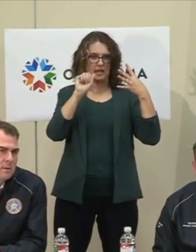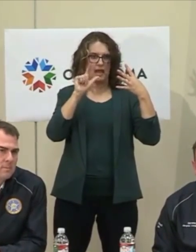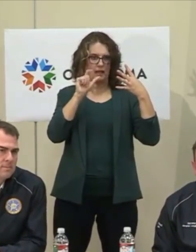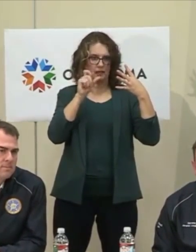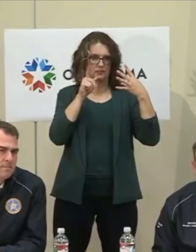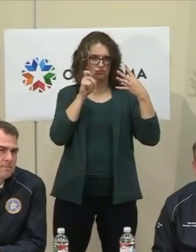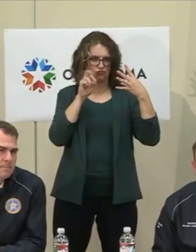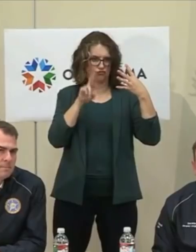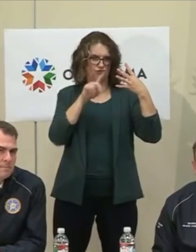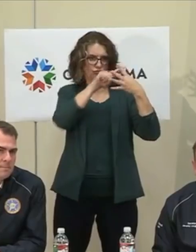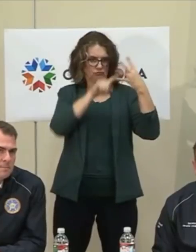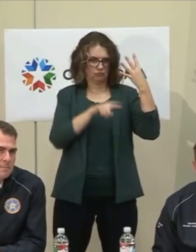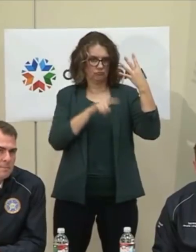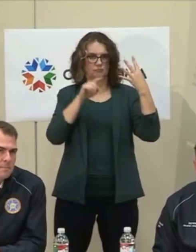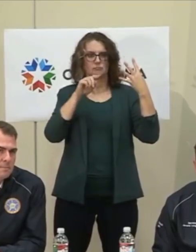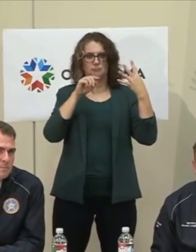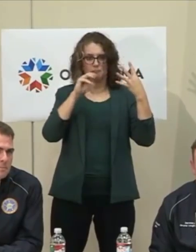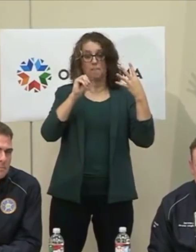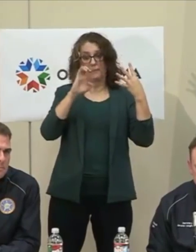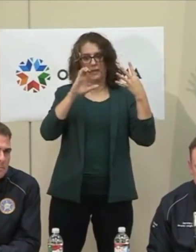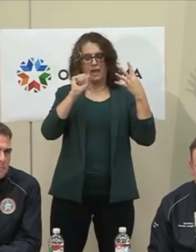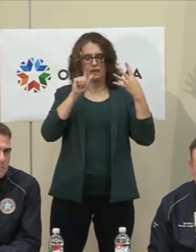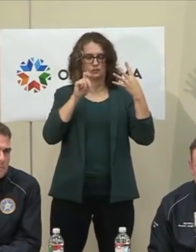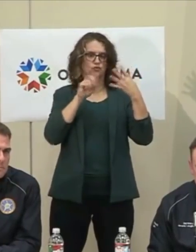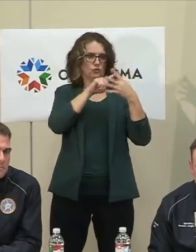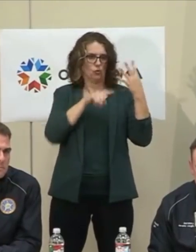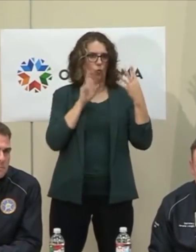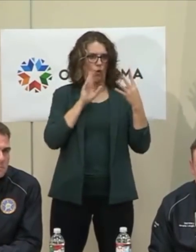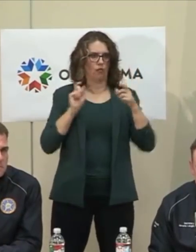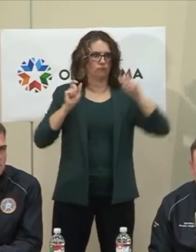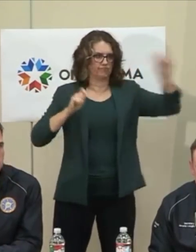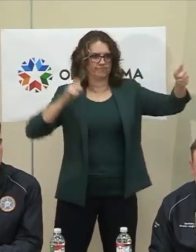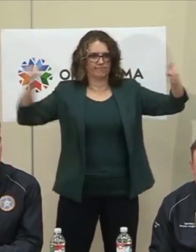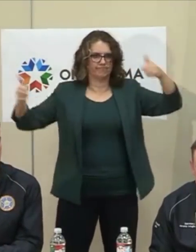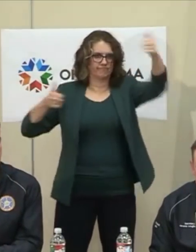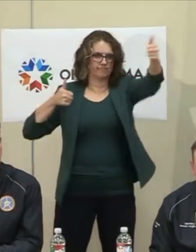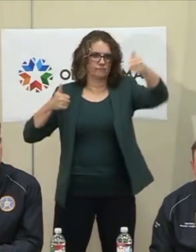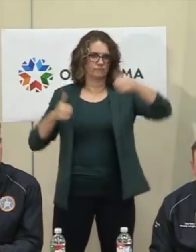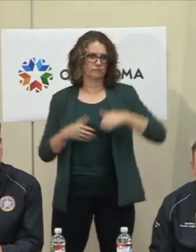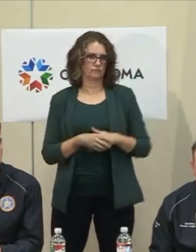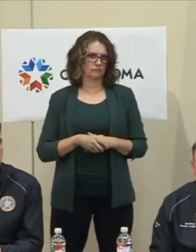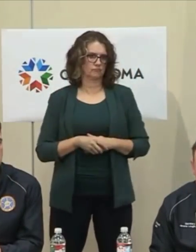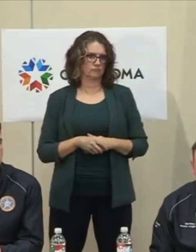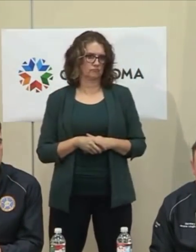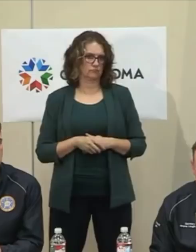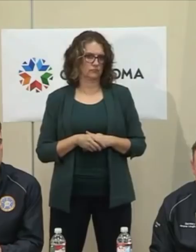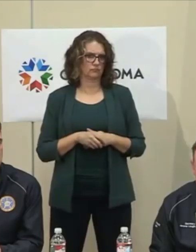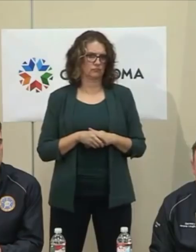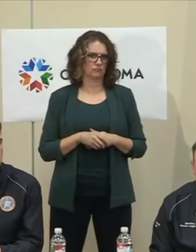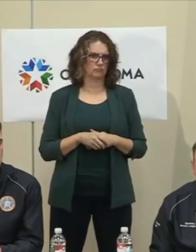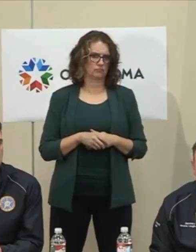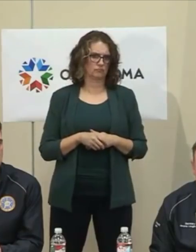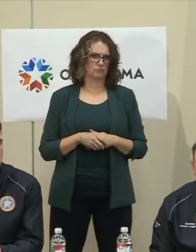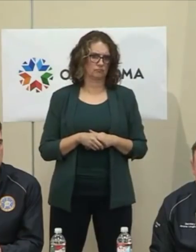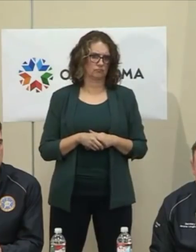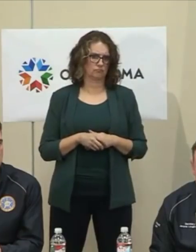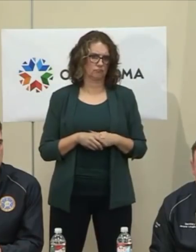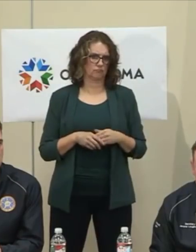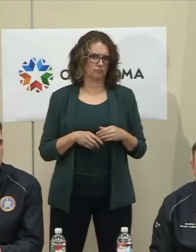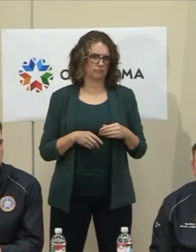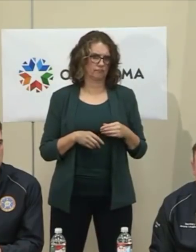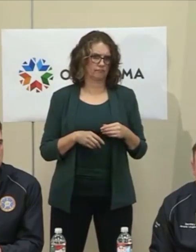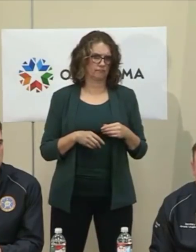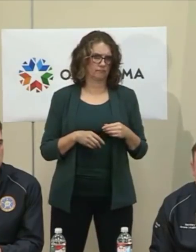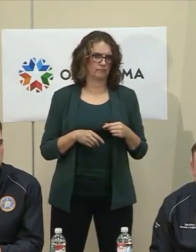Can we get a little clarity on who's in charge of the strategic medical reserve, I guess is what it was referred to the other